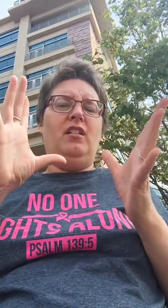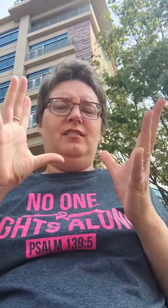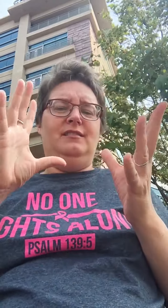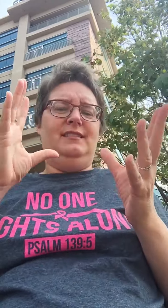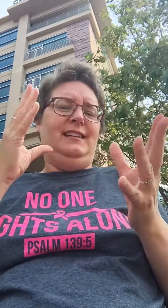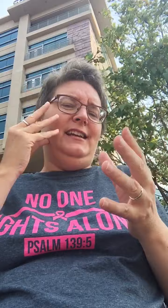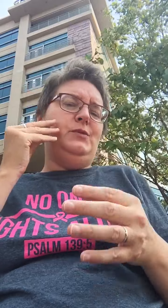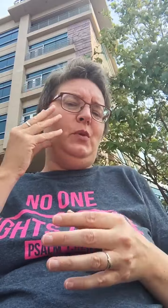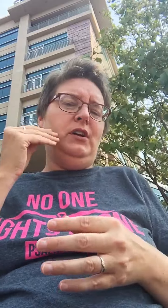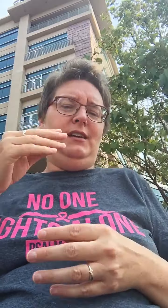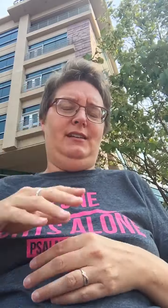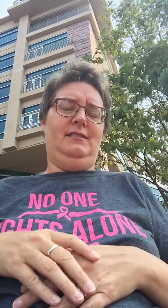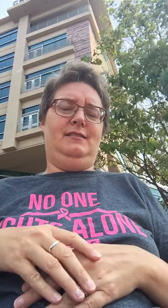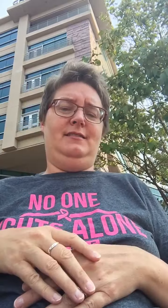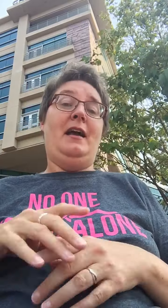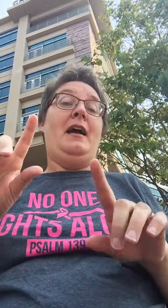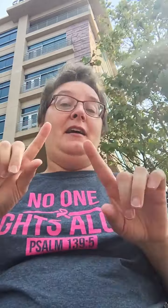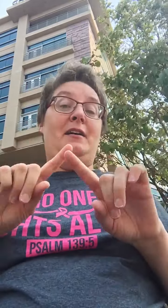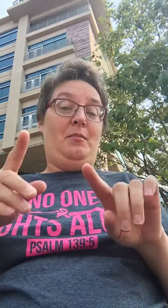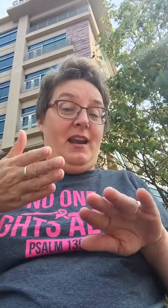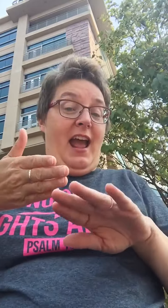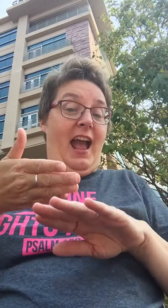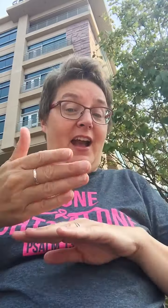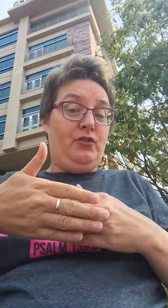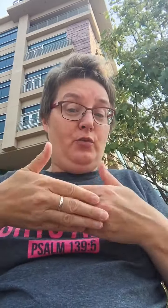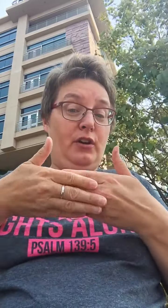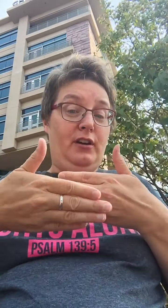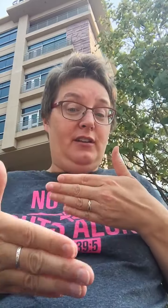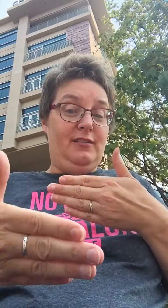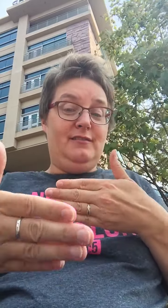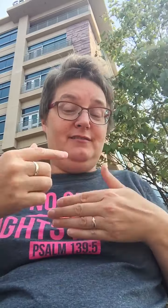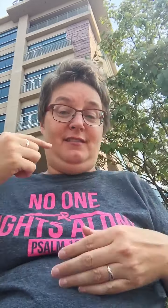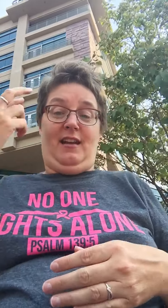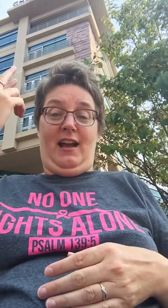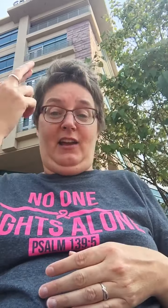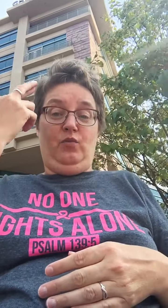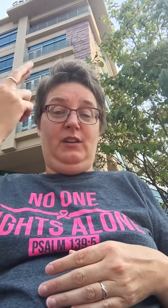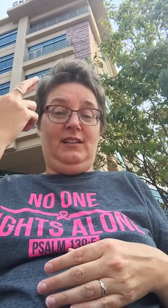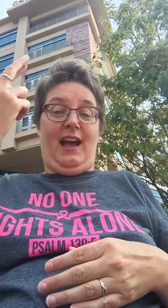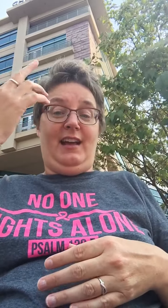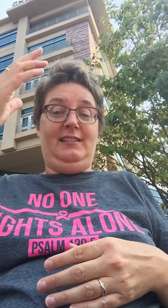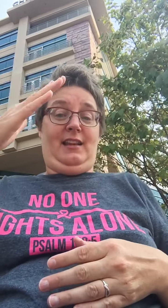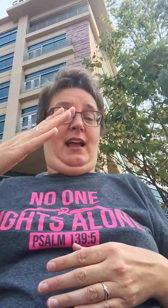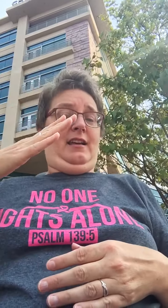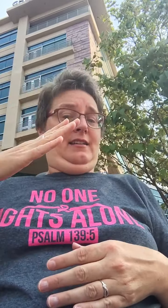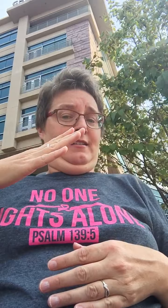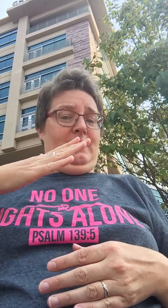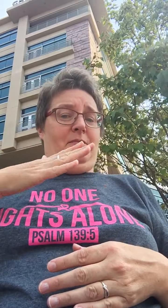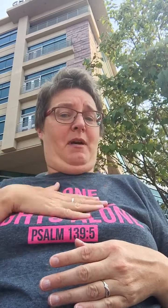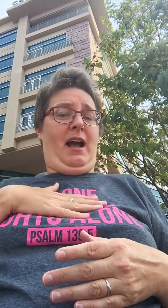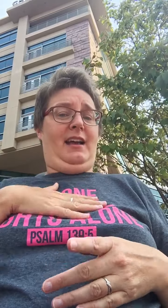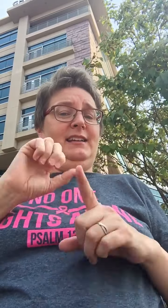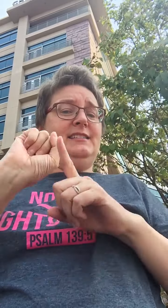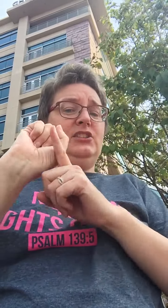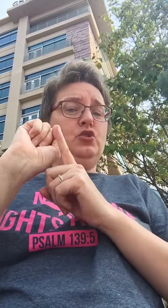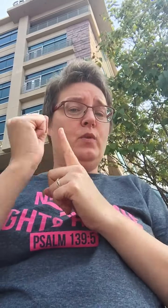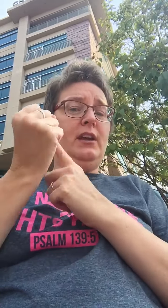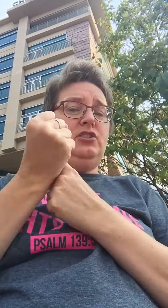experience. But afterward, I realized that my situation